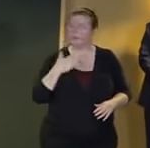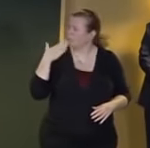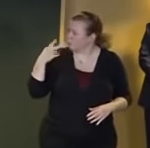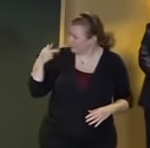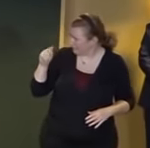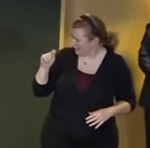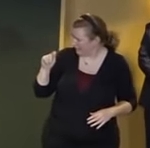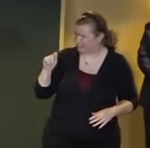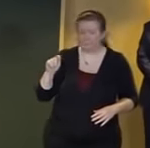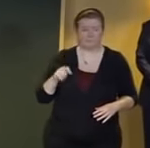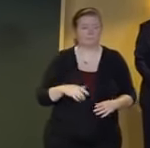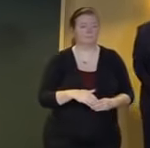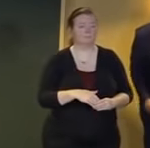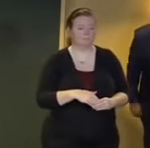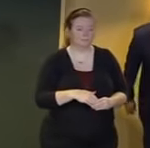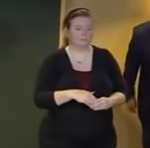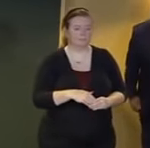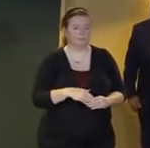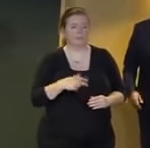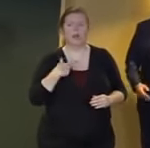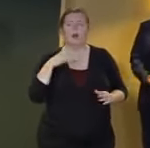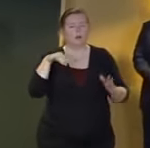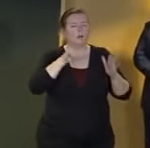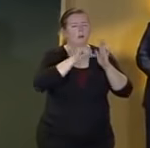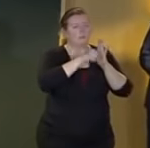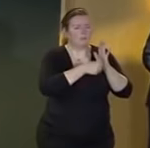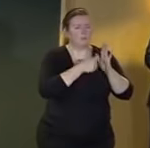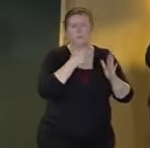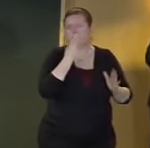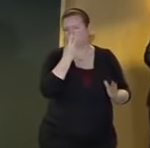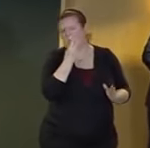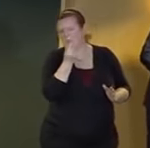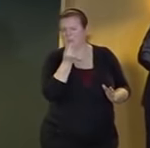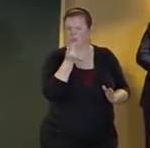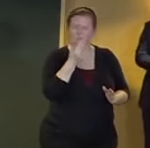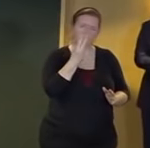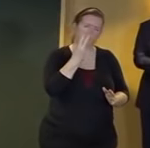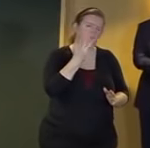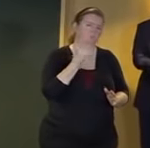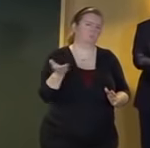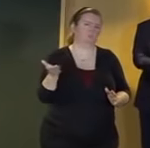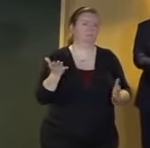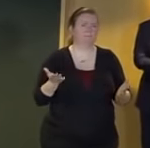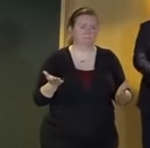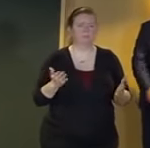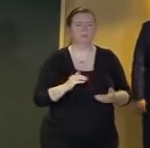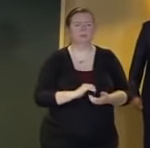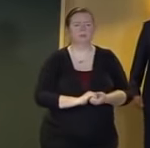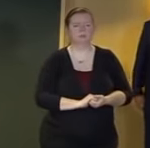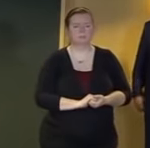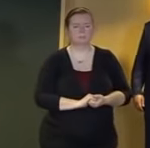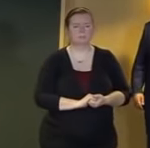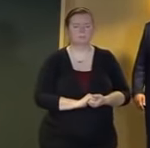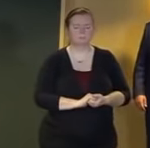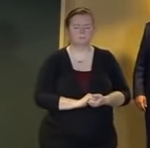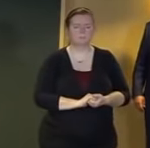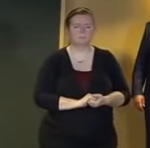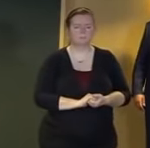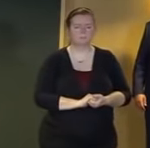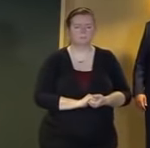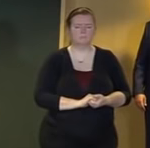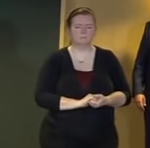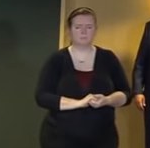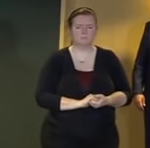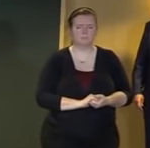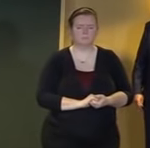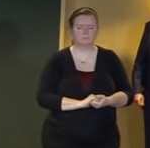Underscore a couple of items if I may Pat and then also one point as Joe comes up open lines and constant